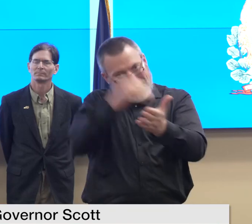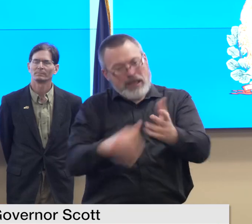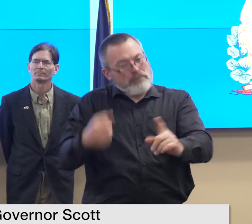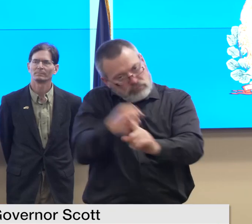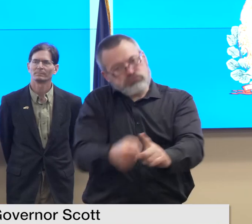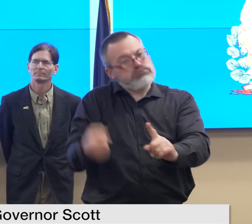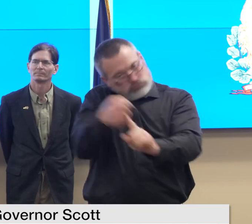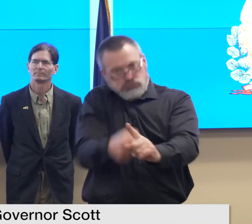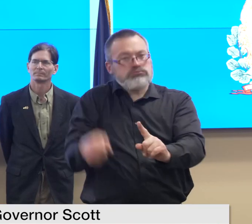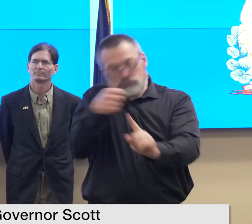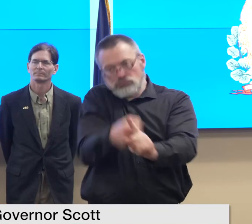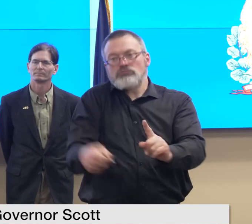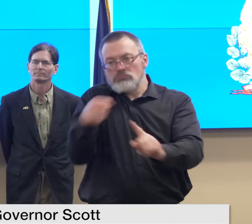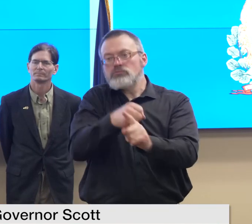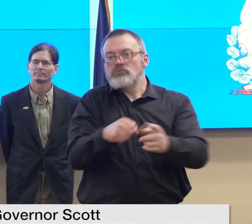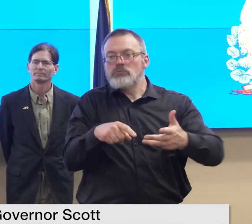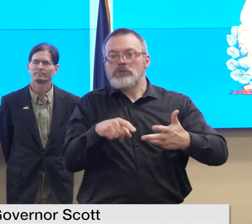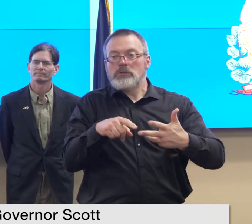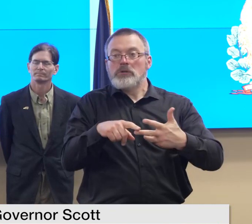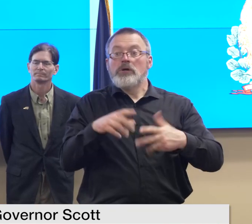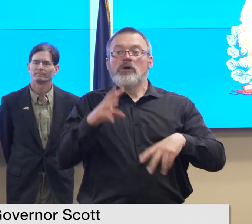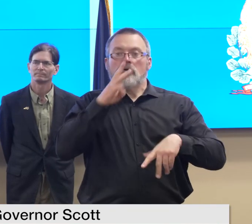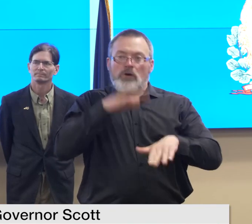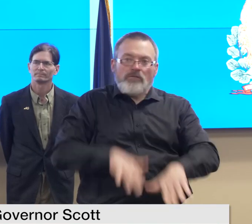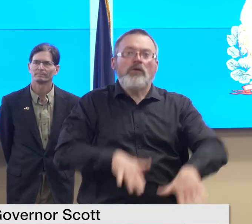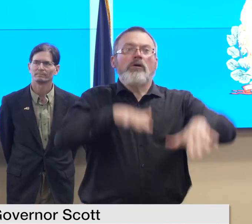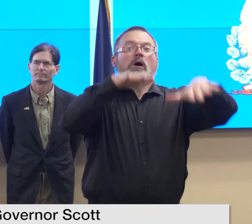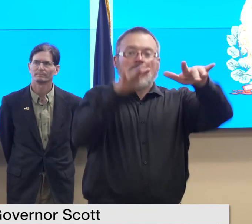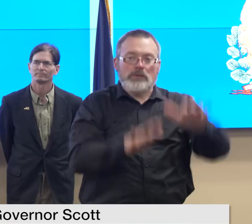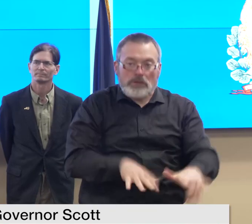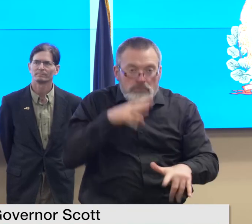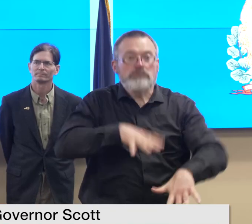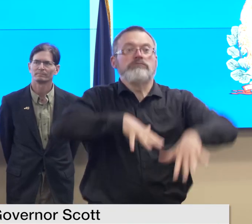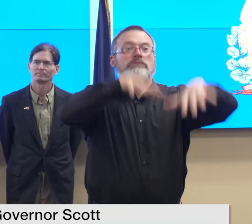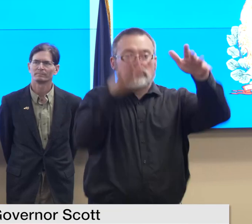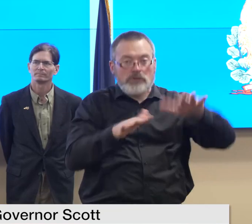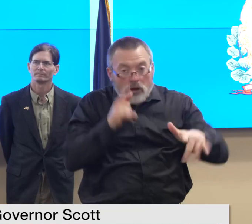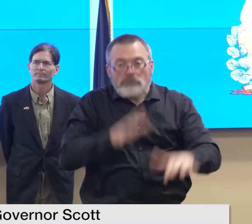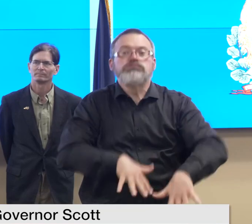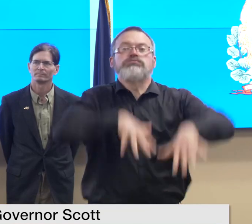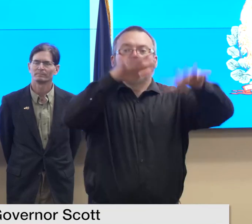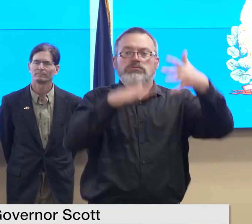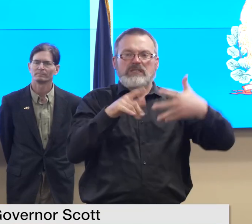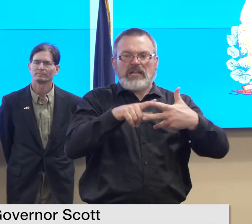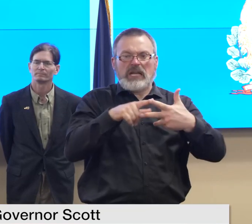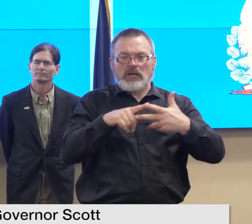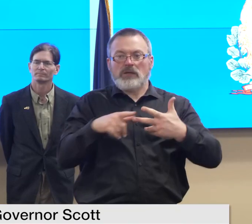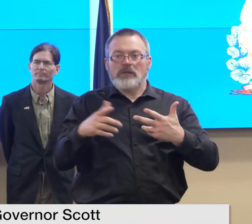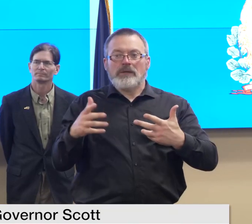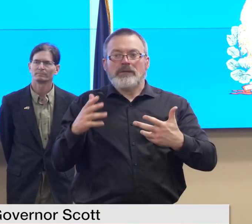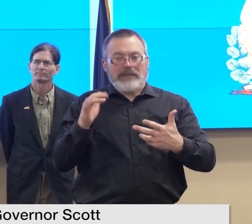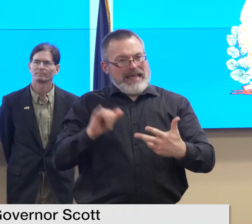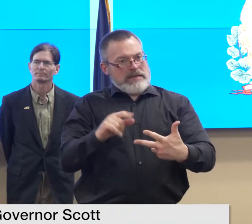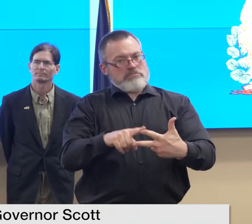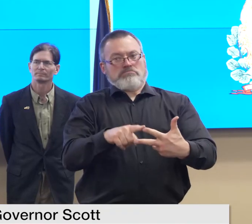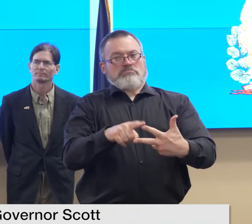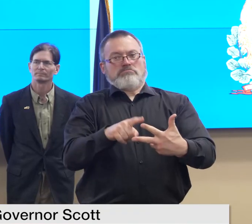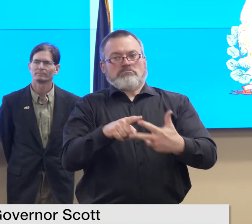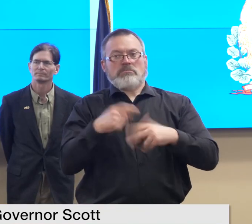and we had a lot of flooding you know rising water instead of rushing water and this storm